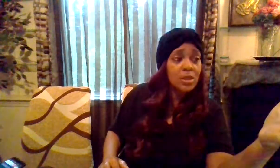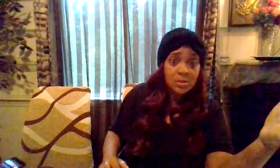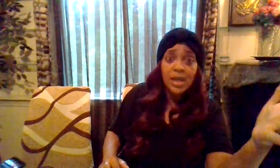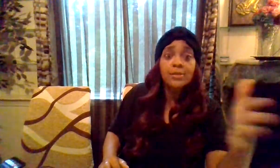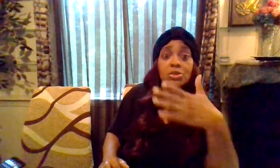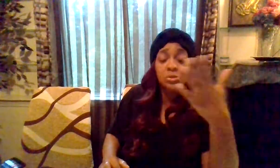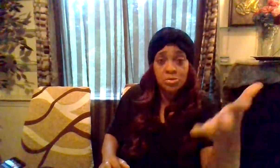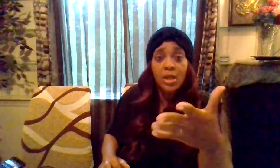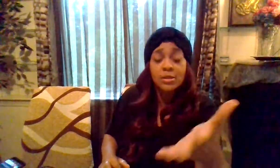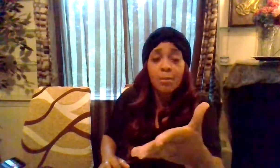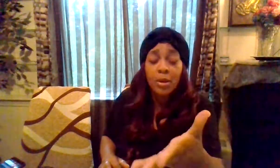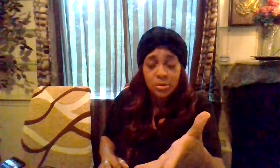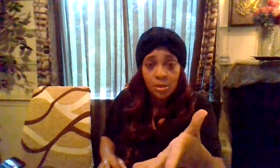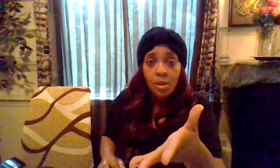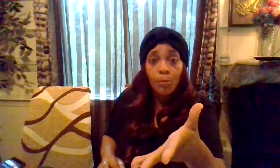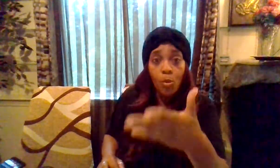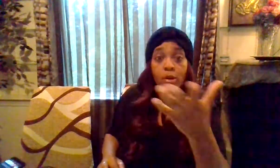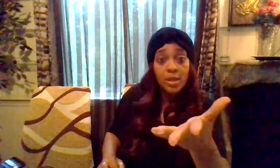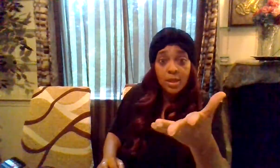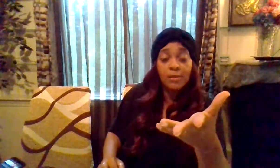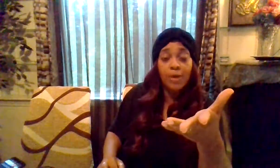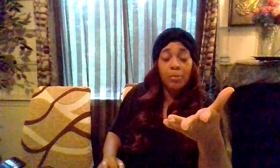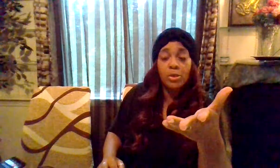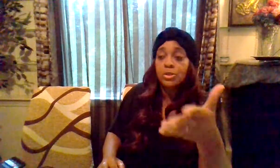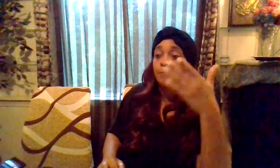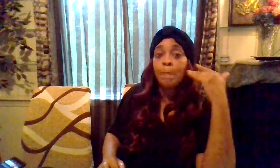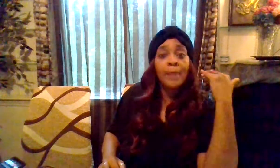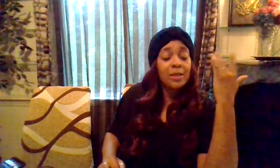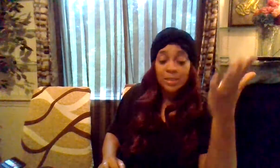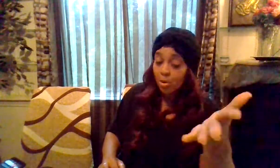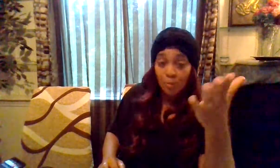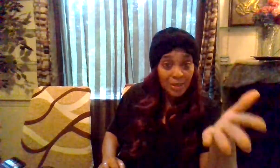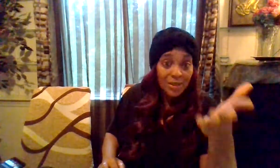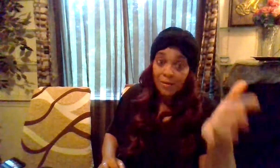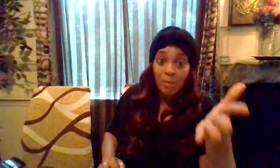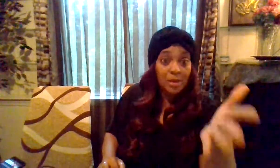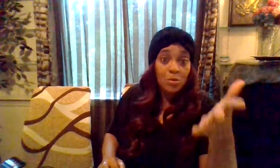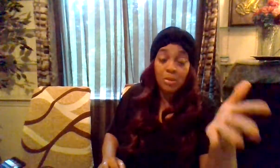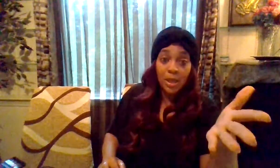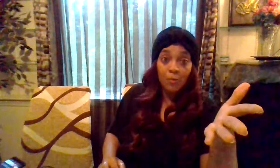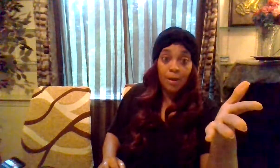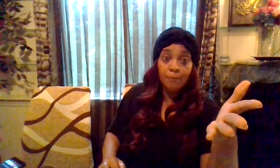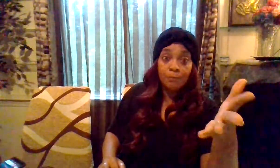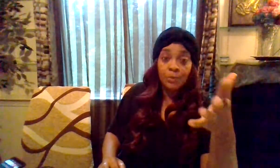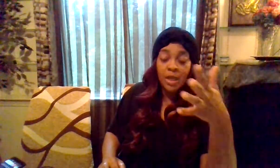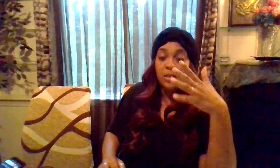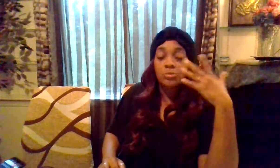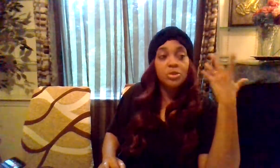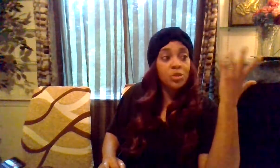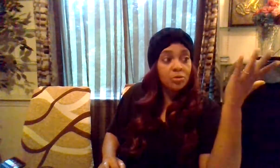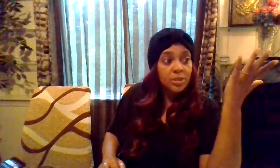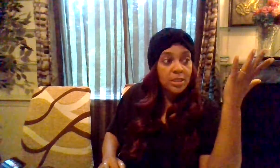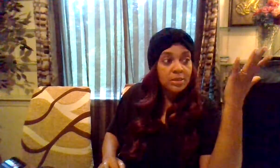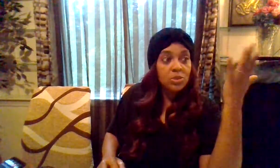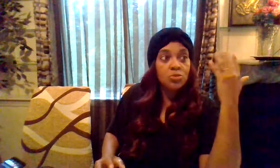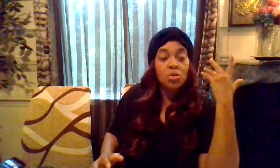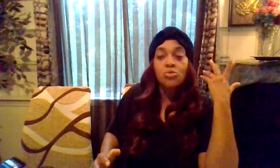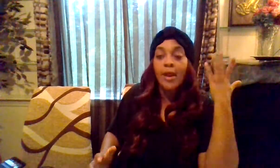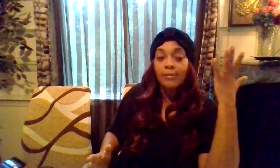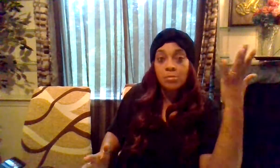insight just to create something else more in that vibration they don't mean that everybody gonna be that way and it'll be certain things that you know you have to